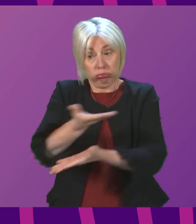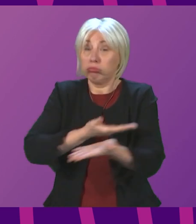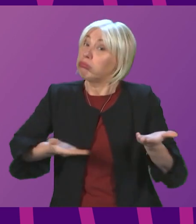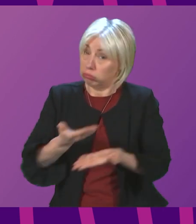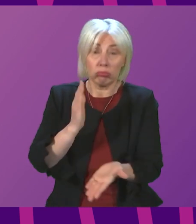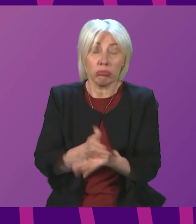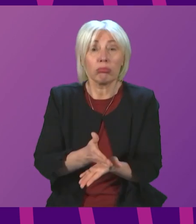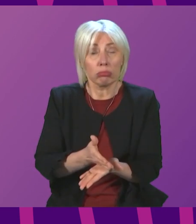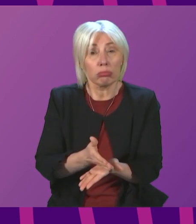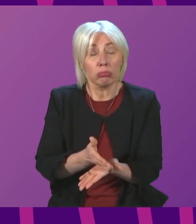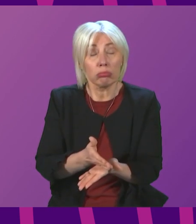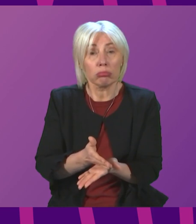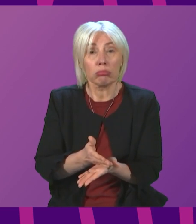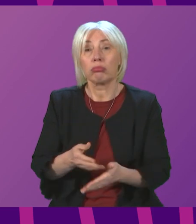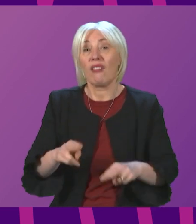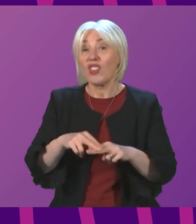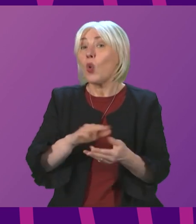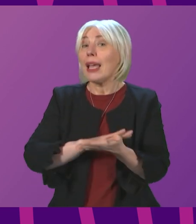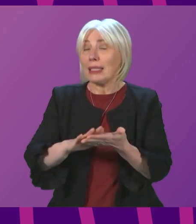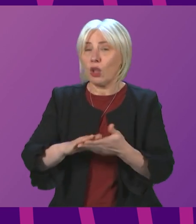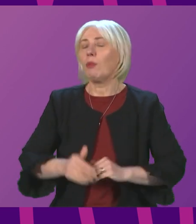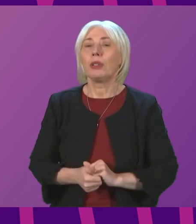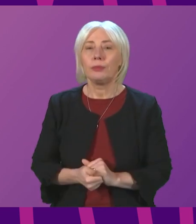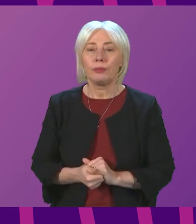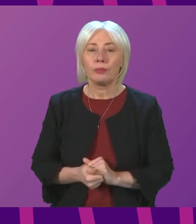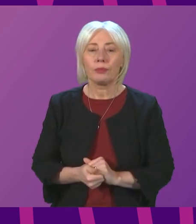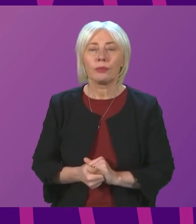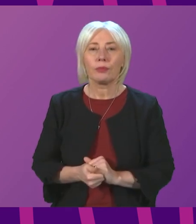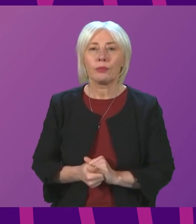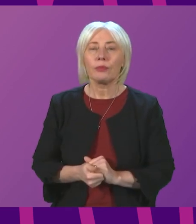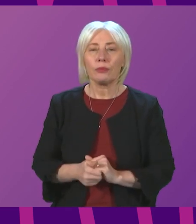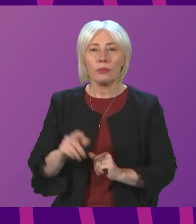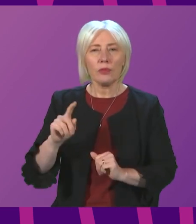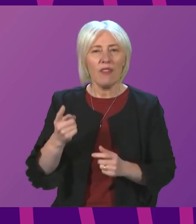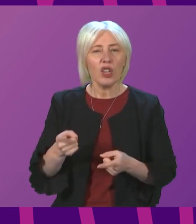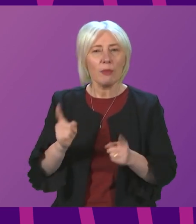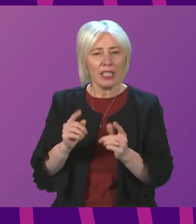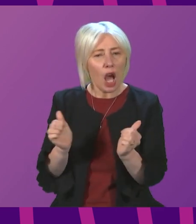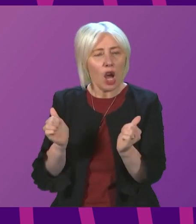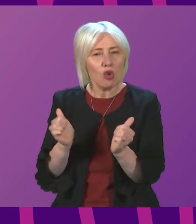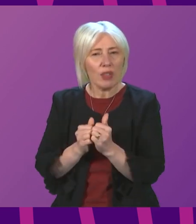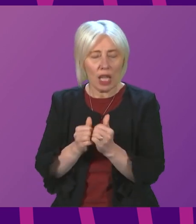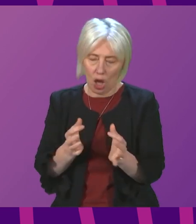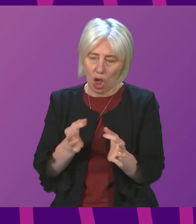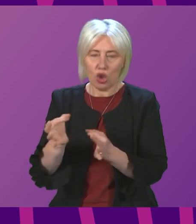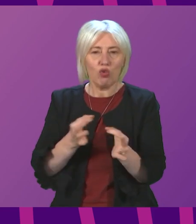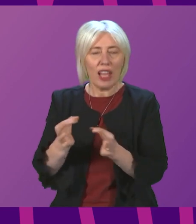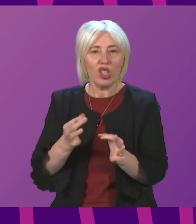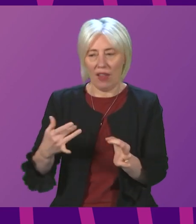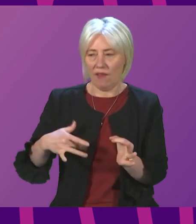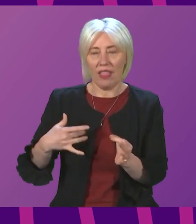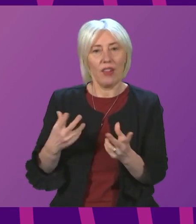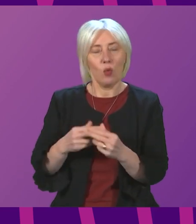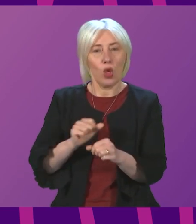Fiona Hislop to be followed by Craig Hoy. Does the First Minister agree that as part of the strategy for living with COVID here in